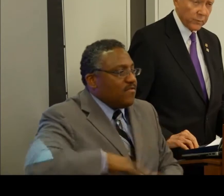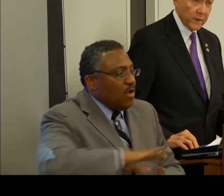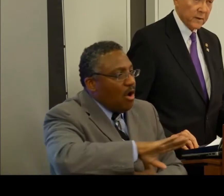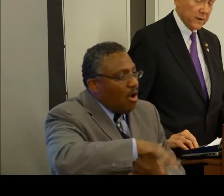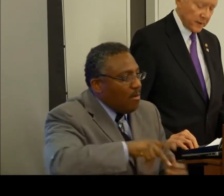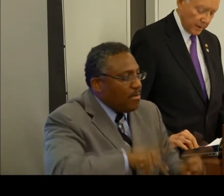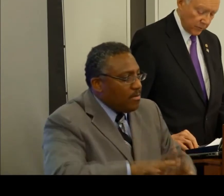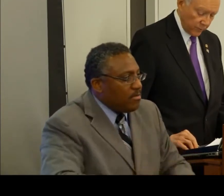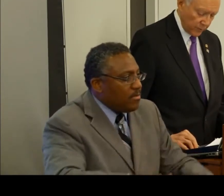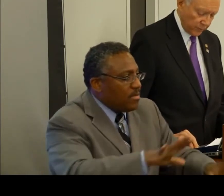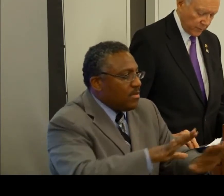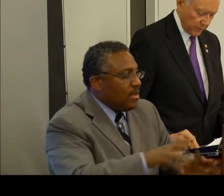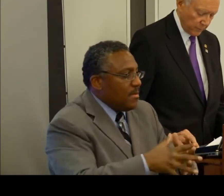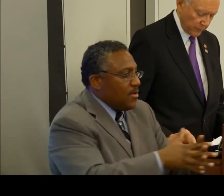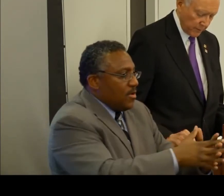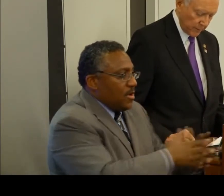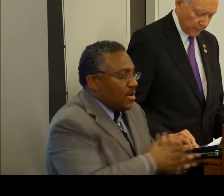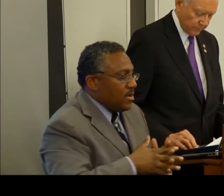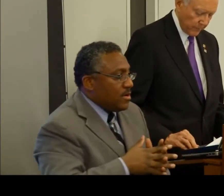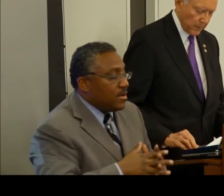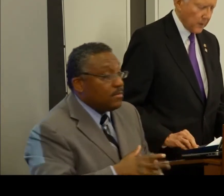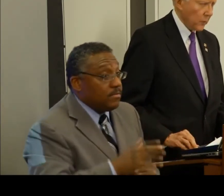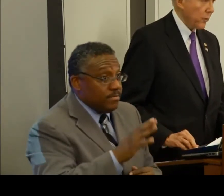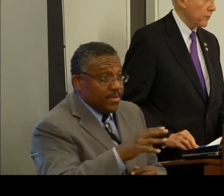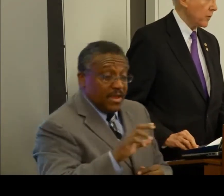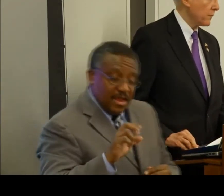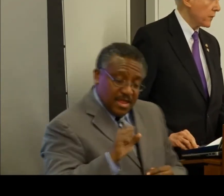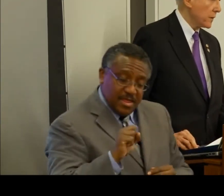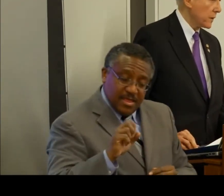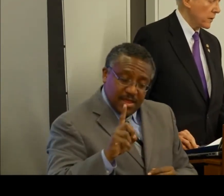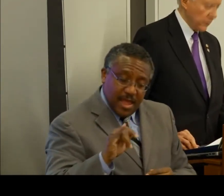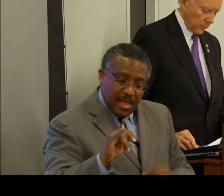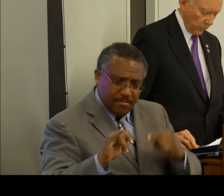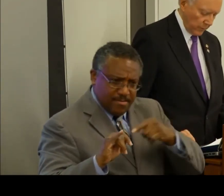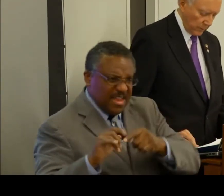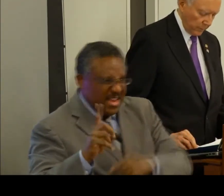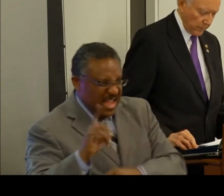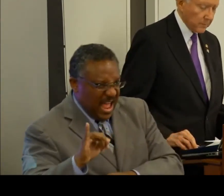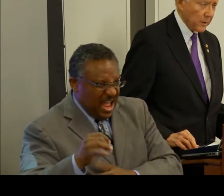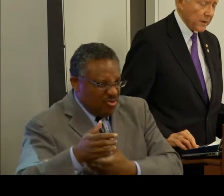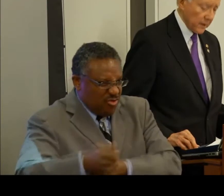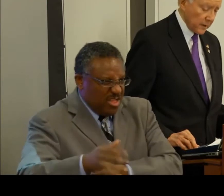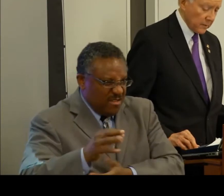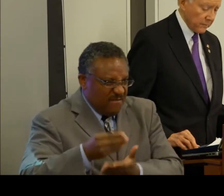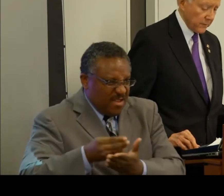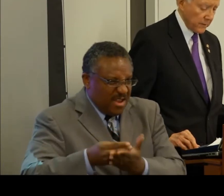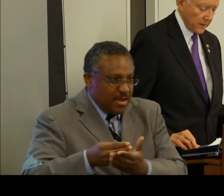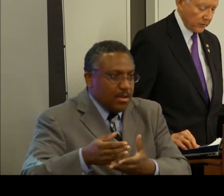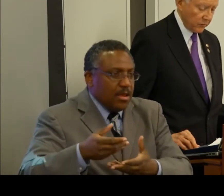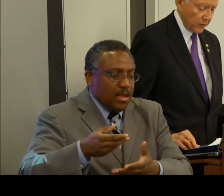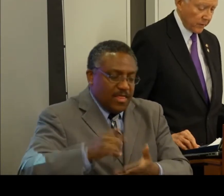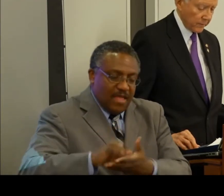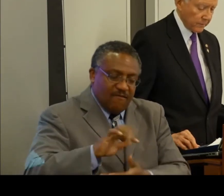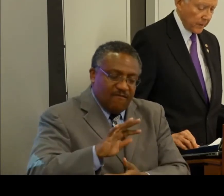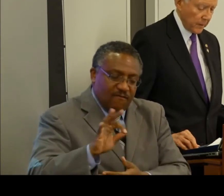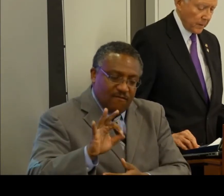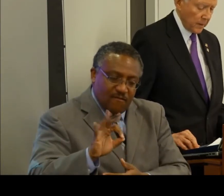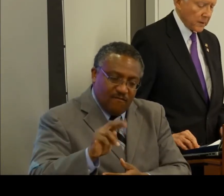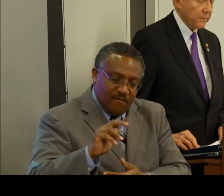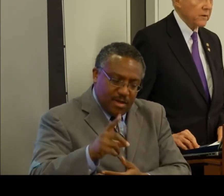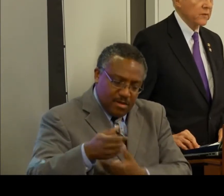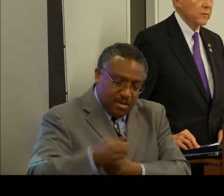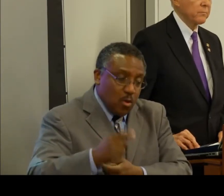that. With respect to the DI Trust Fund in particular, we have known for years that it will be depleted by the end of next year.